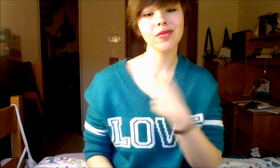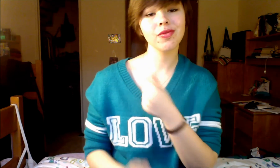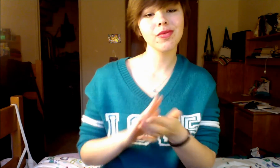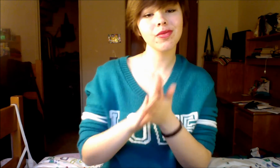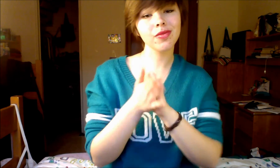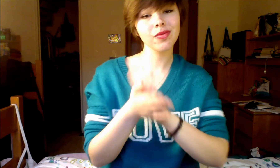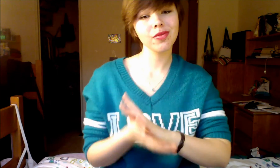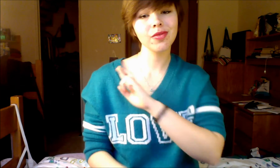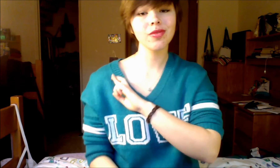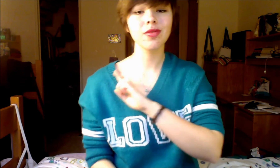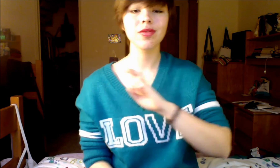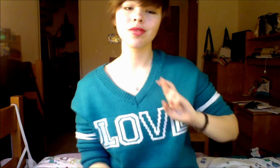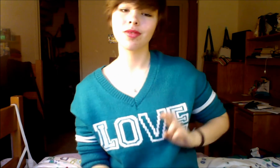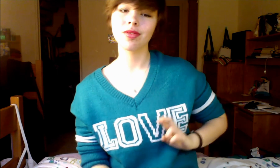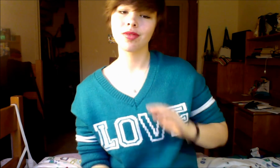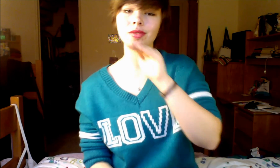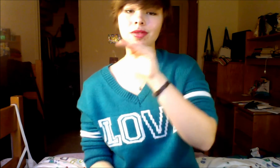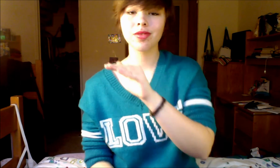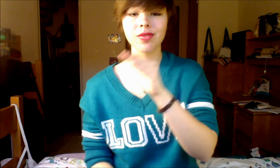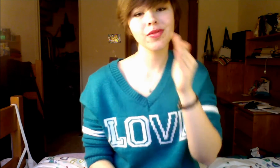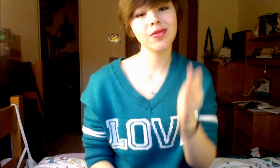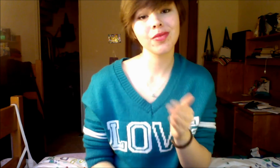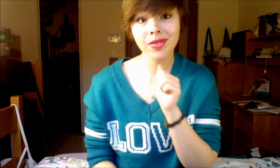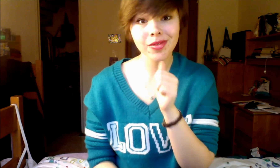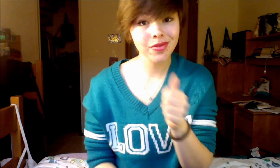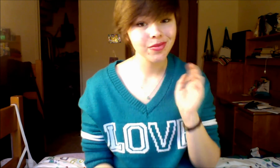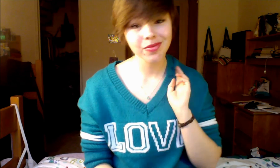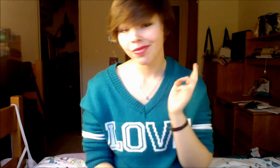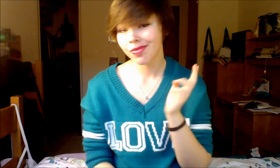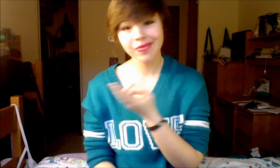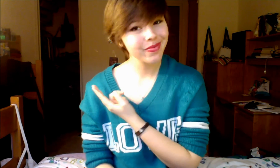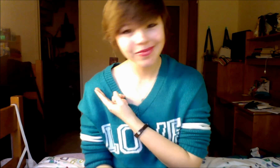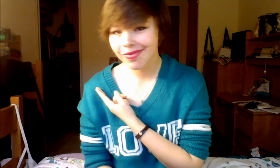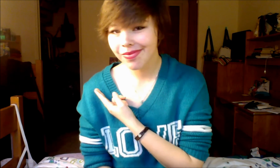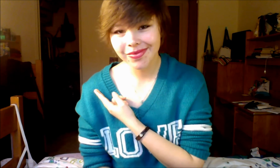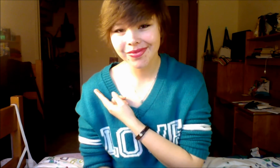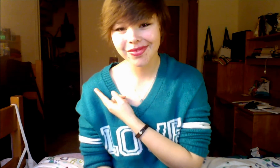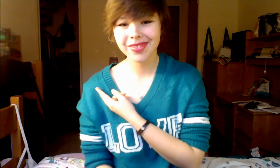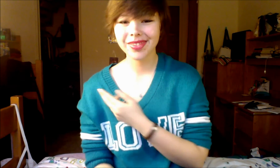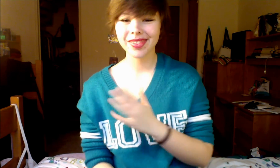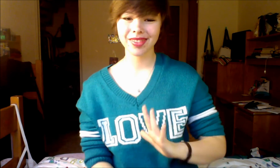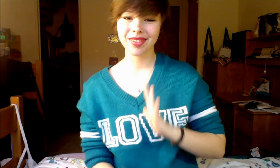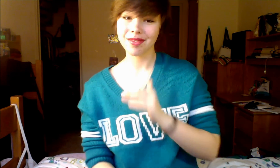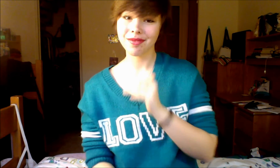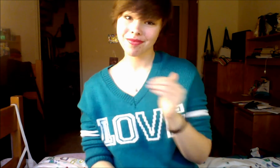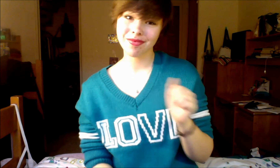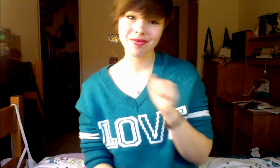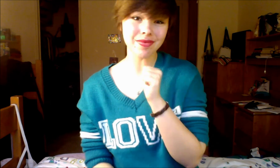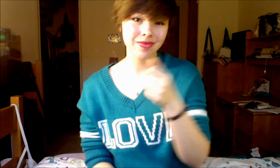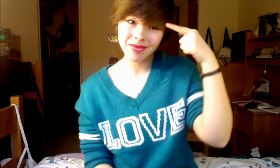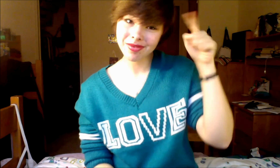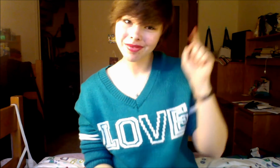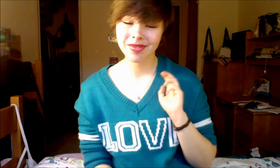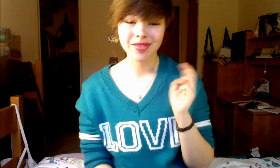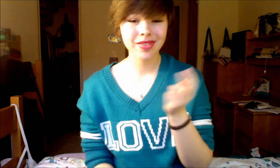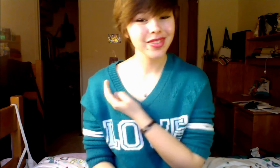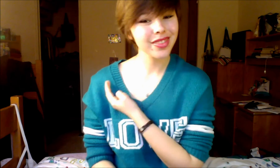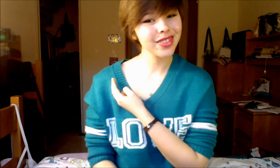be royals Royals It's the one in our blood That kind of luxe just ain't for us